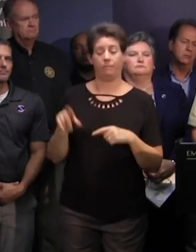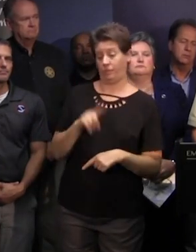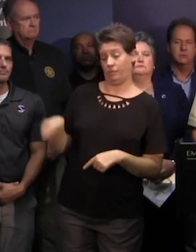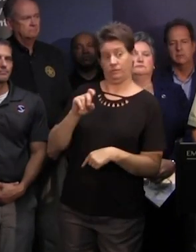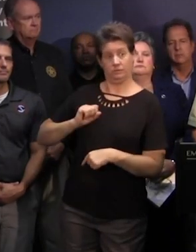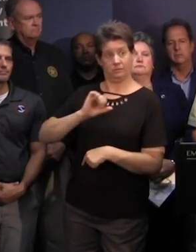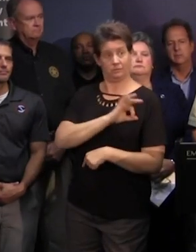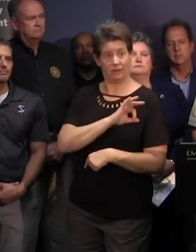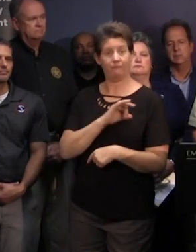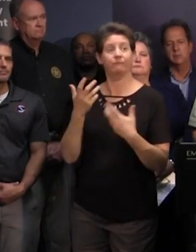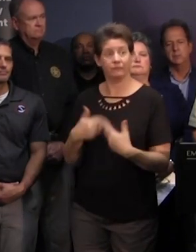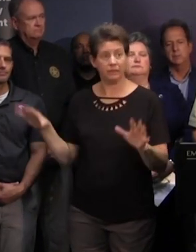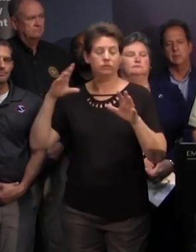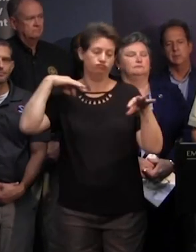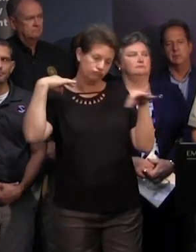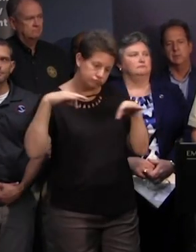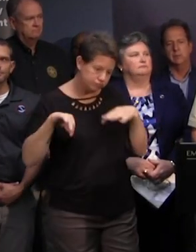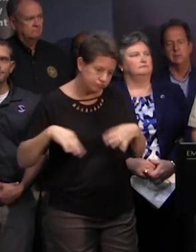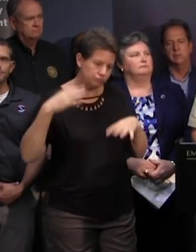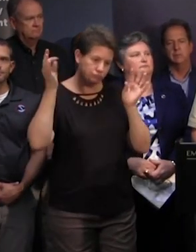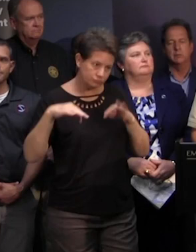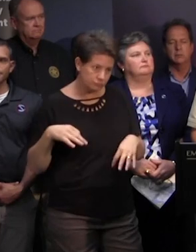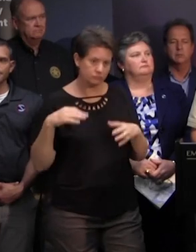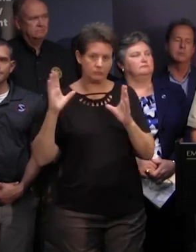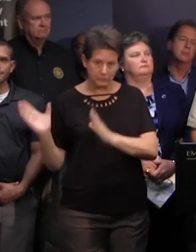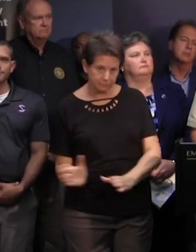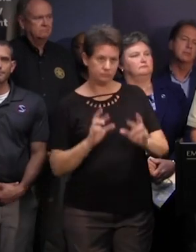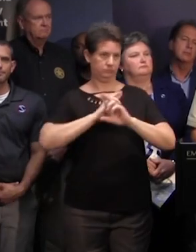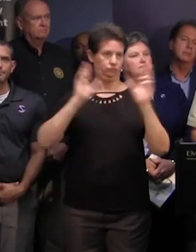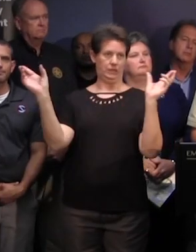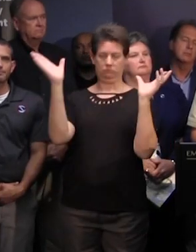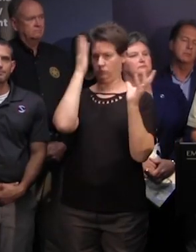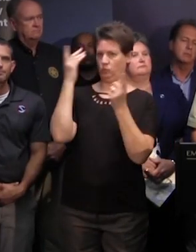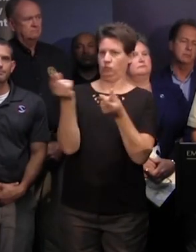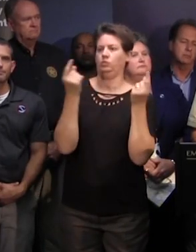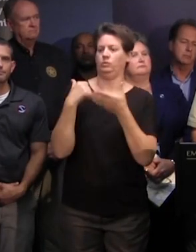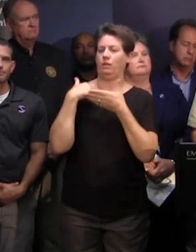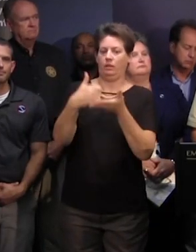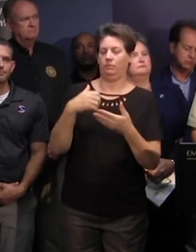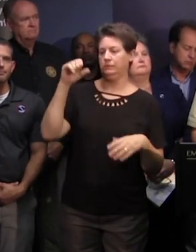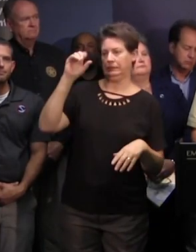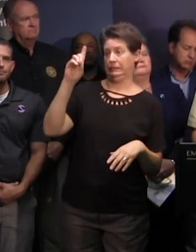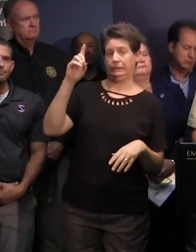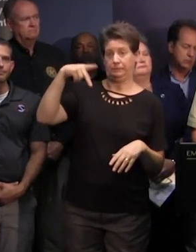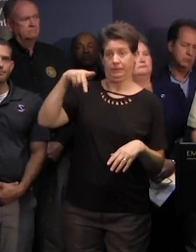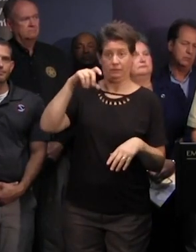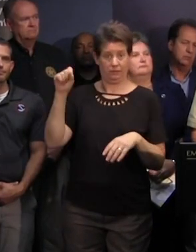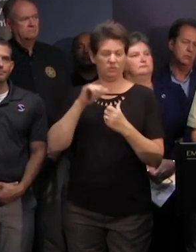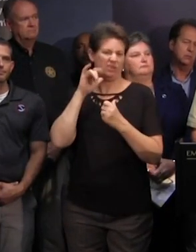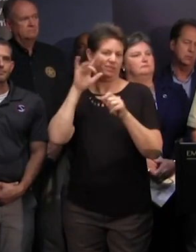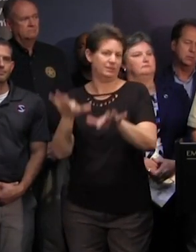have already had their intake briefs and are prepared to assist dps uh with the